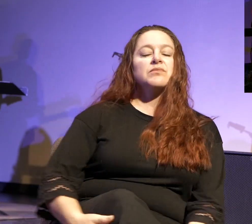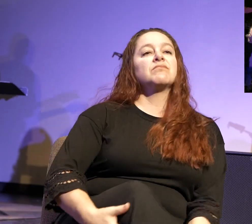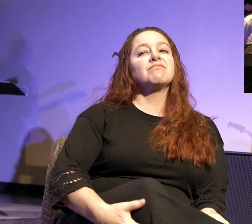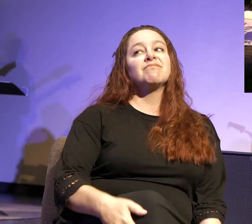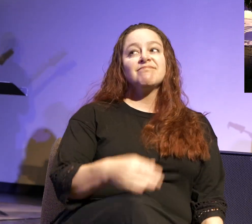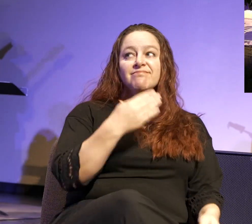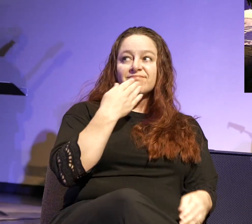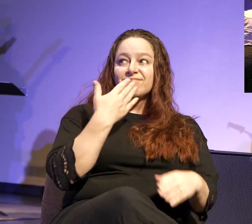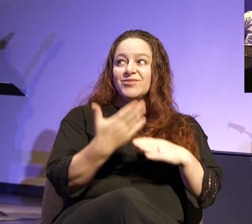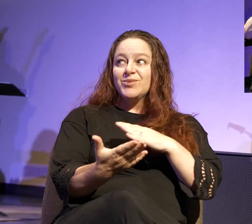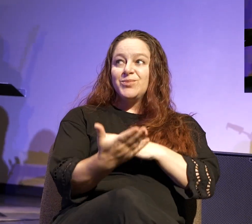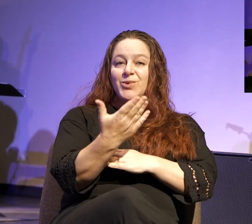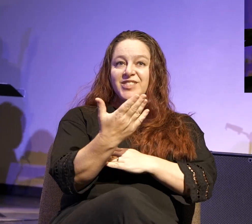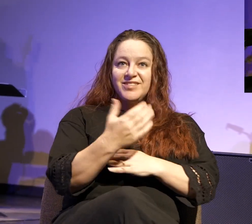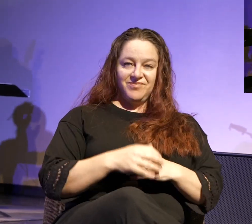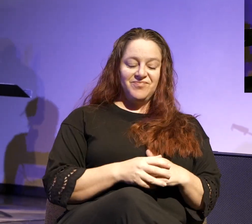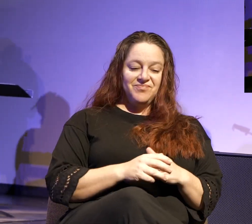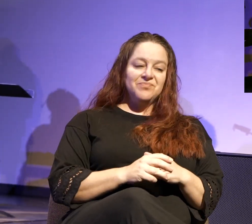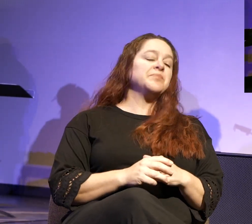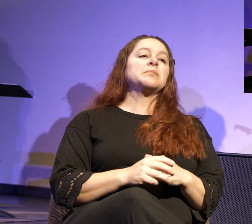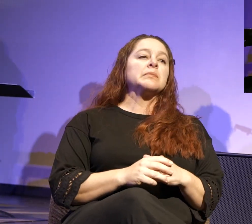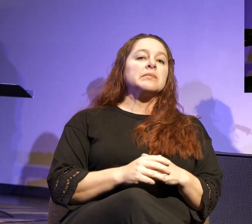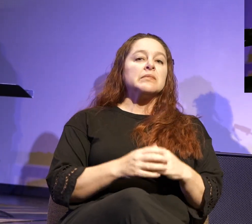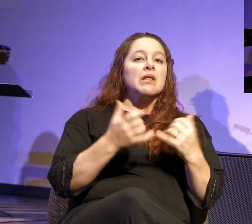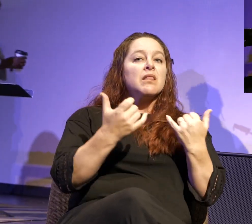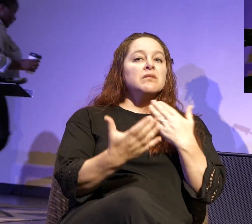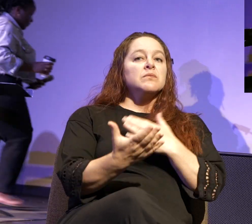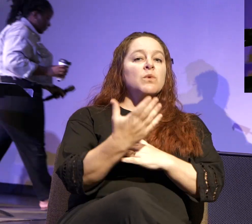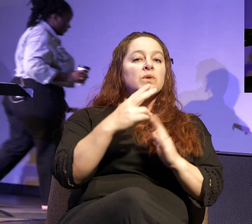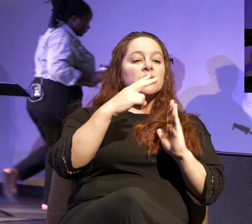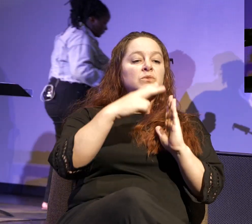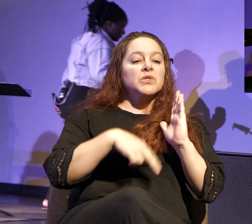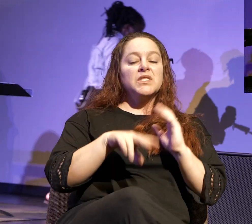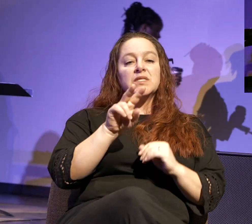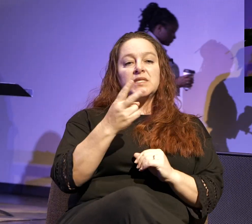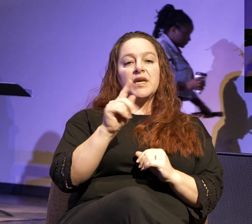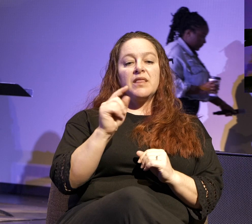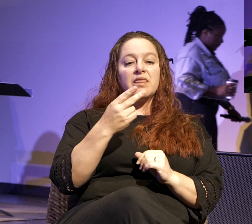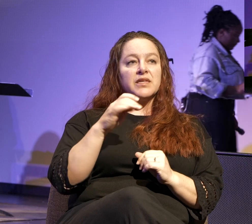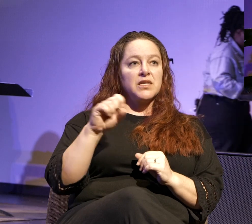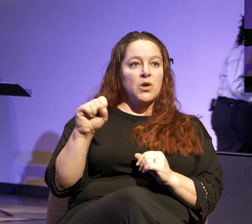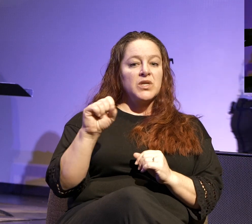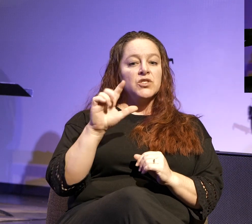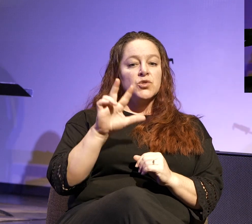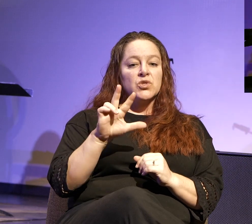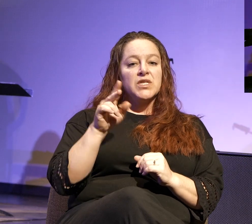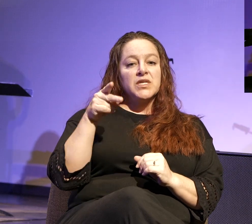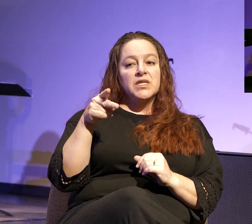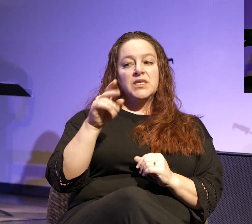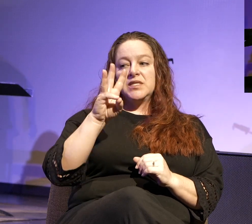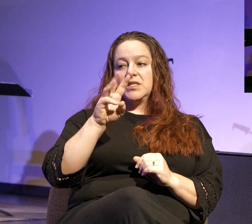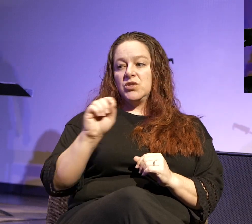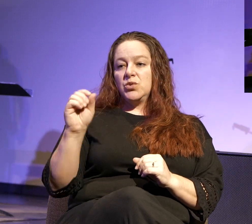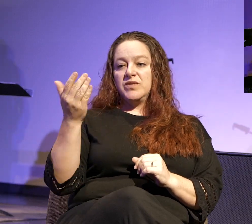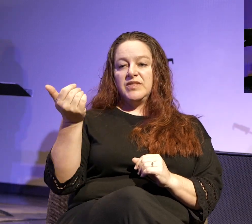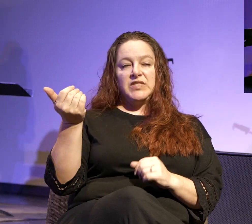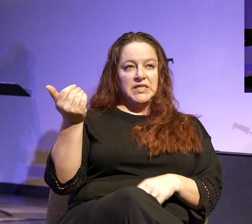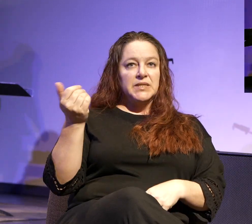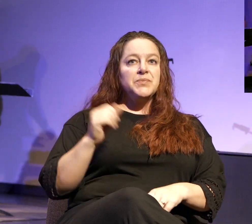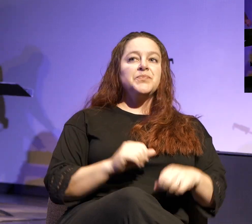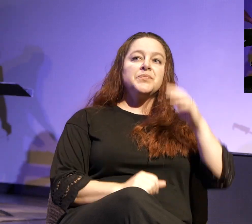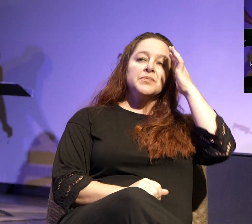Good morning. This morning we'll be reading 2 Thessalonians 3, 6 through 15.